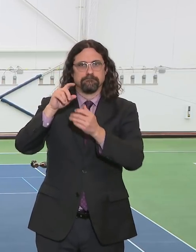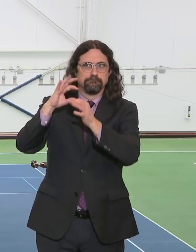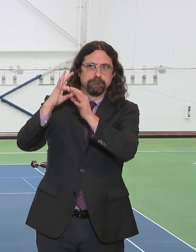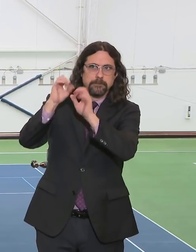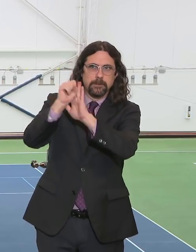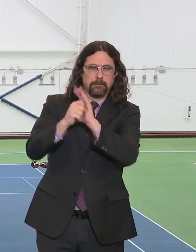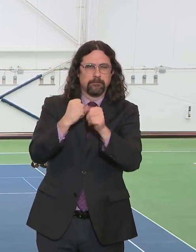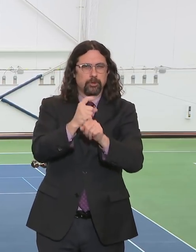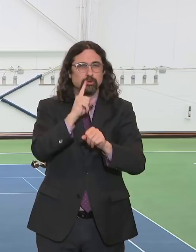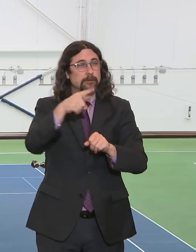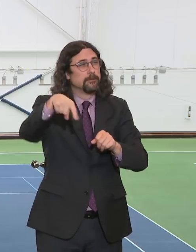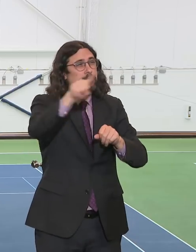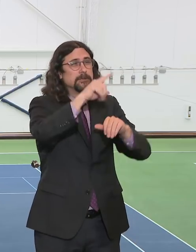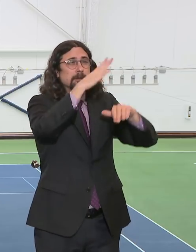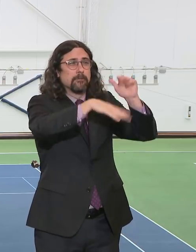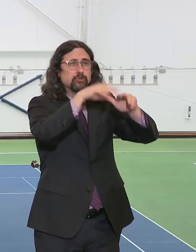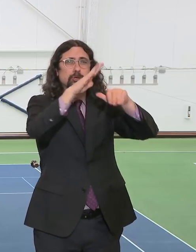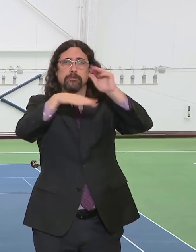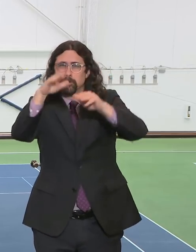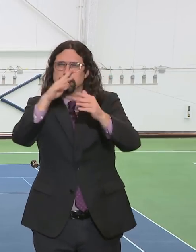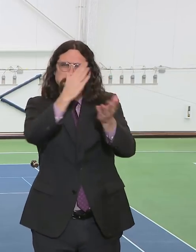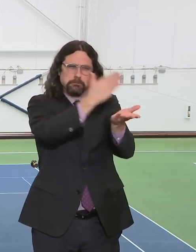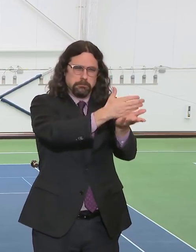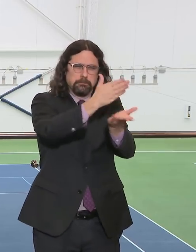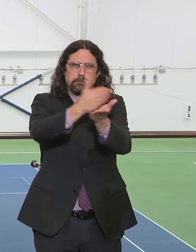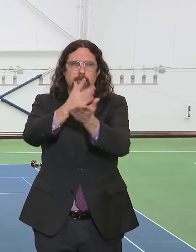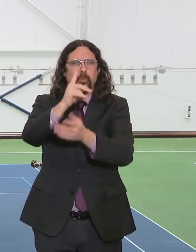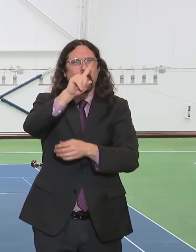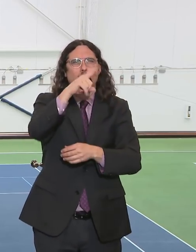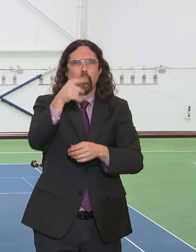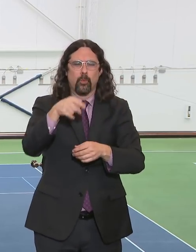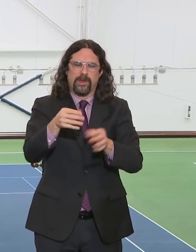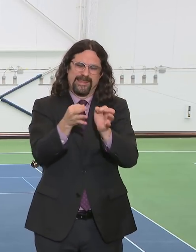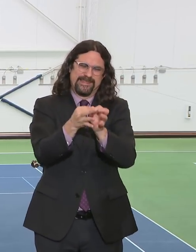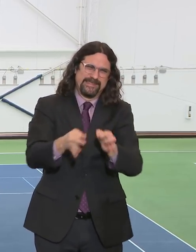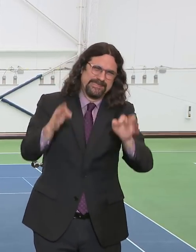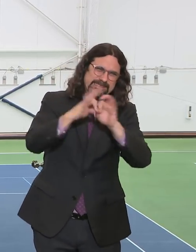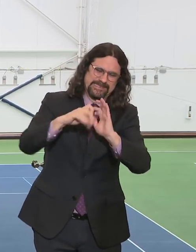-essential, non-emergency construction must end immediately.